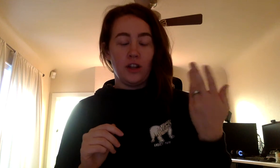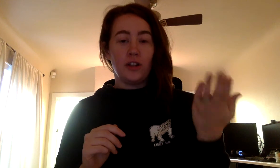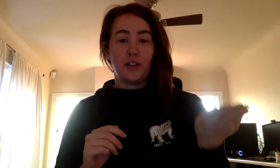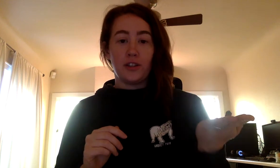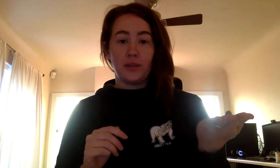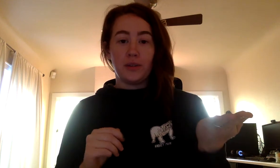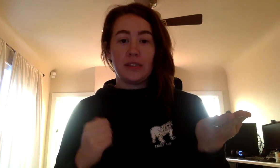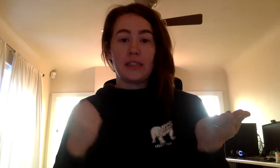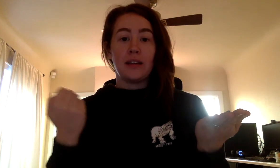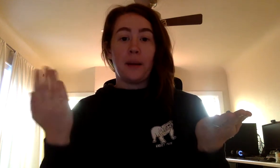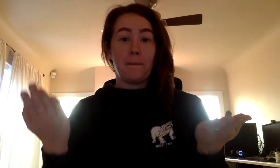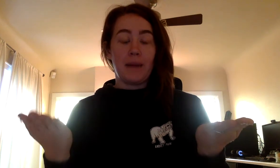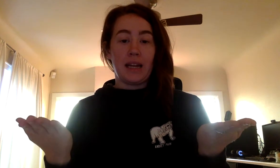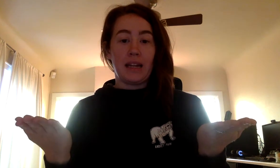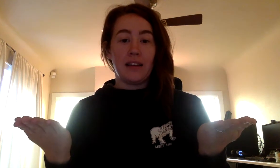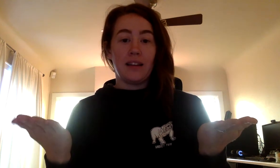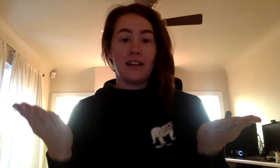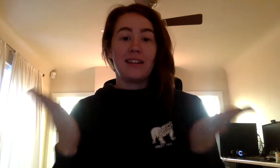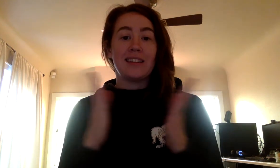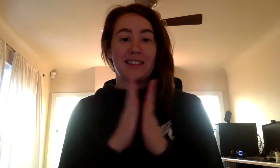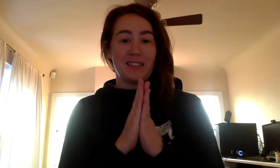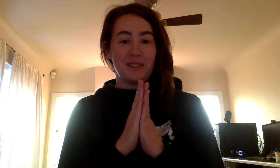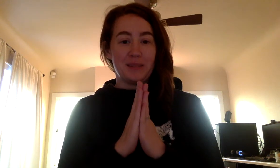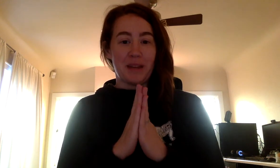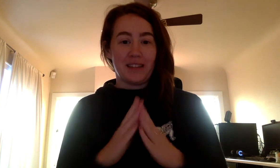News, man, newsman.